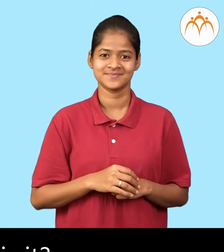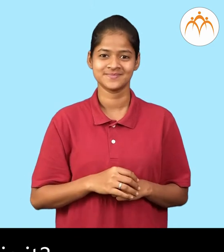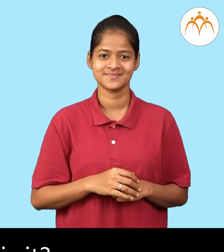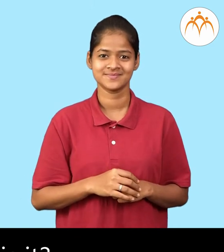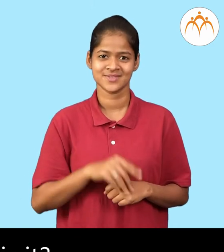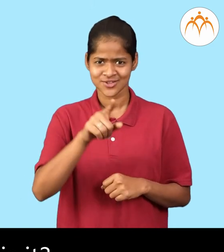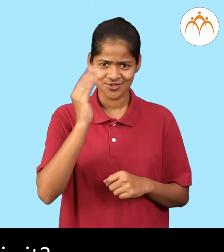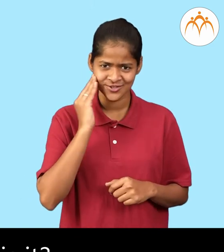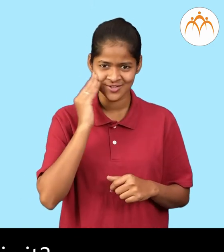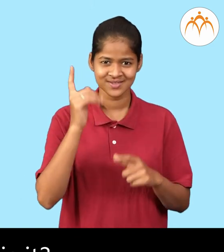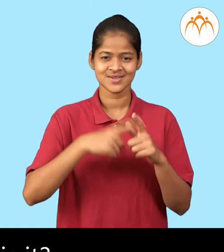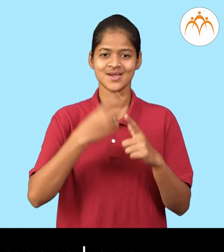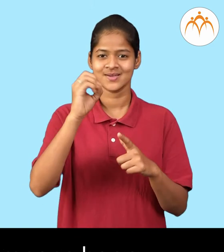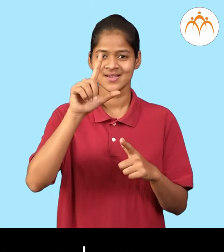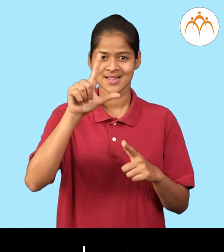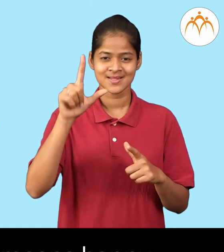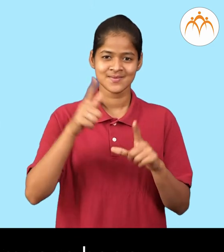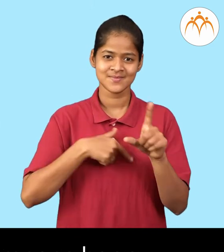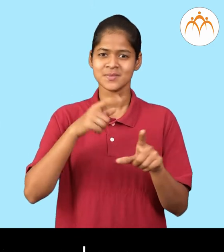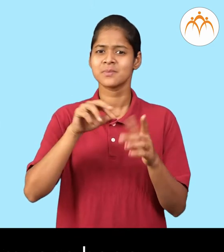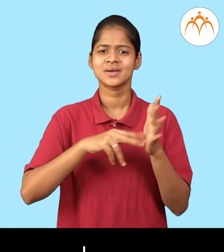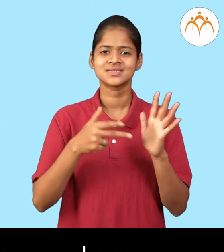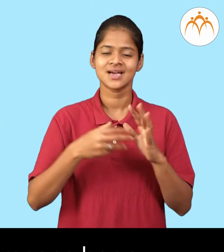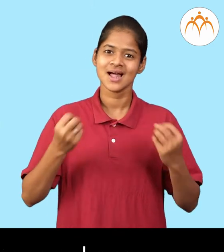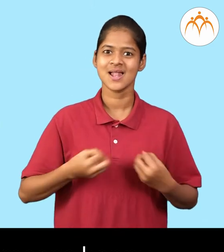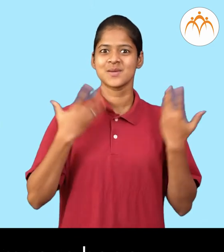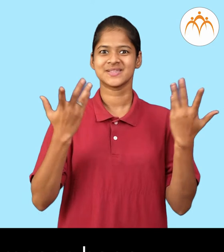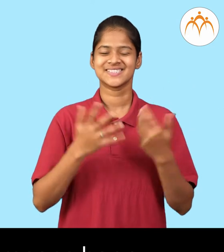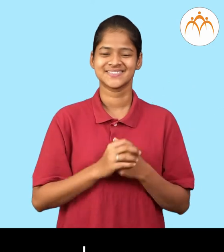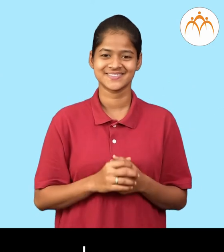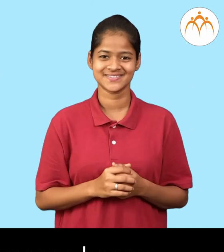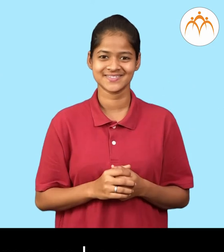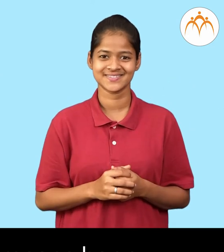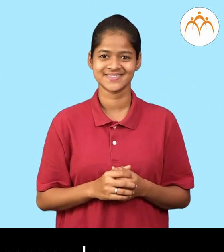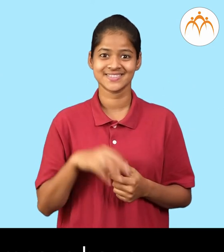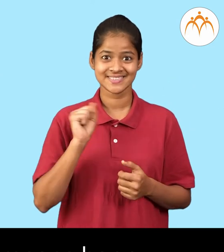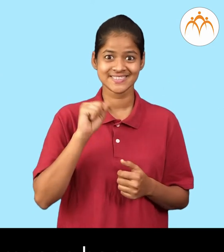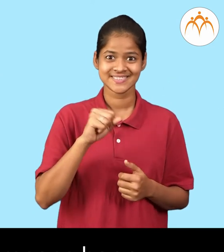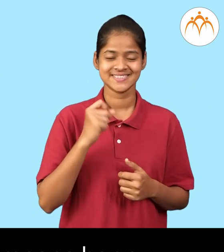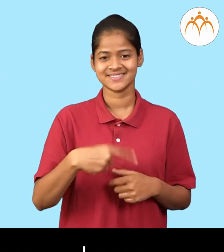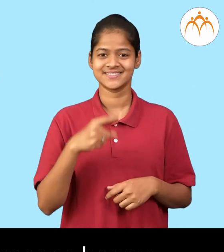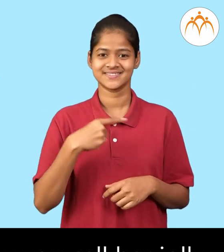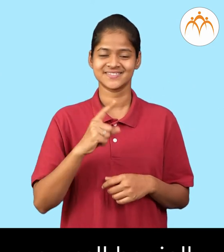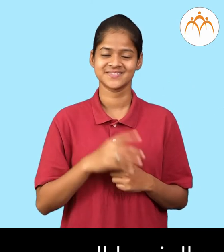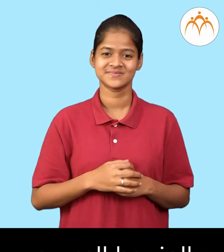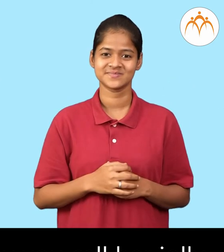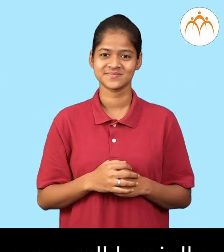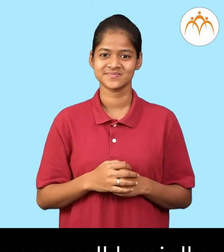is it? Do you know, jolly means happy. Yes, of course.